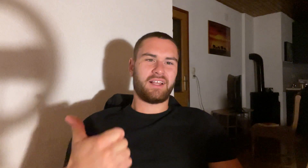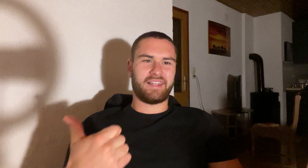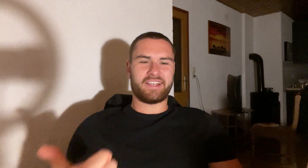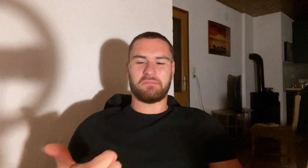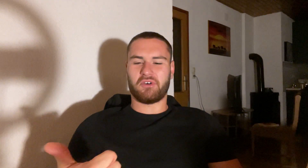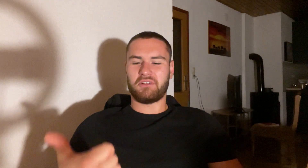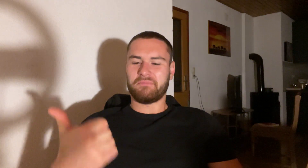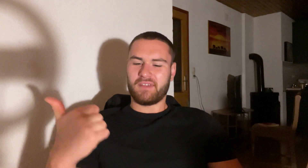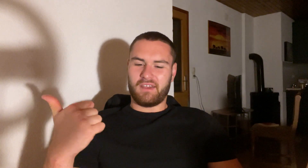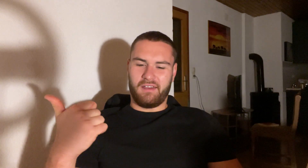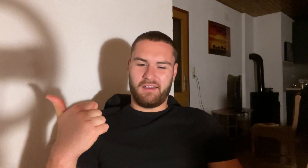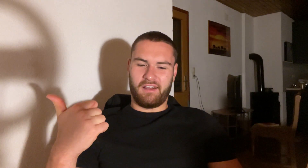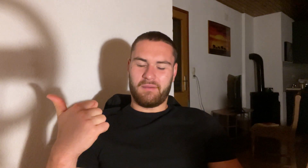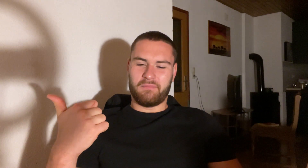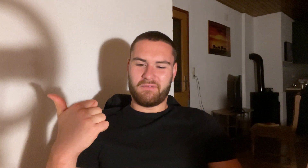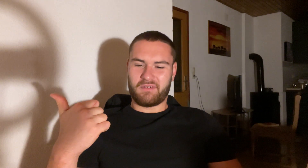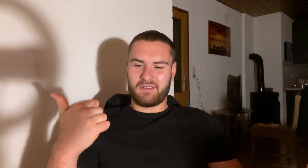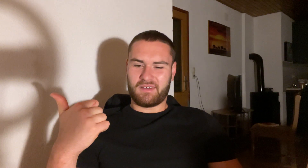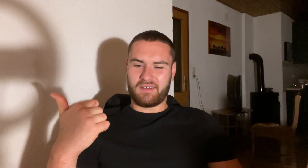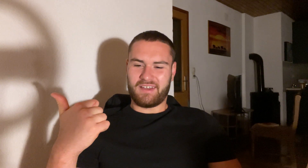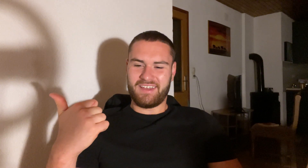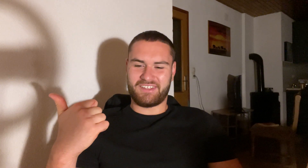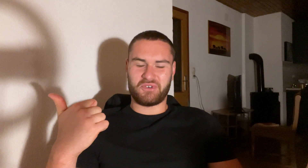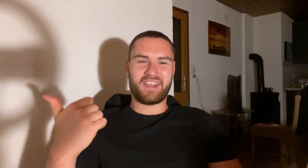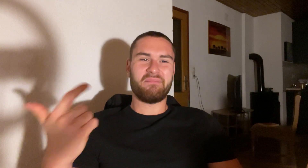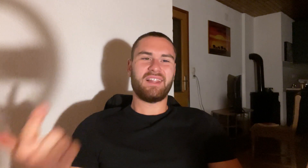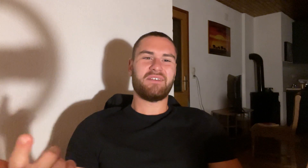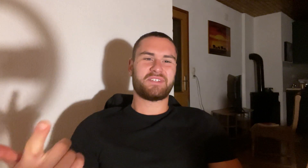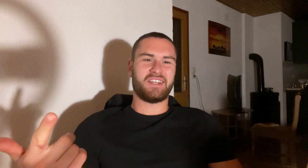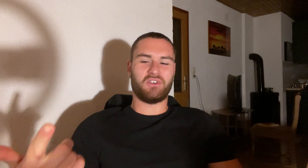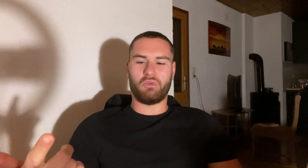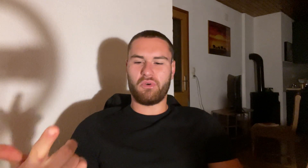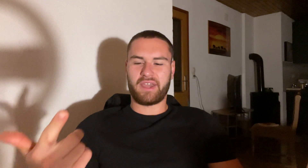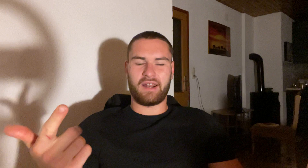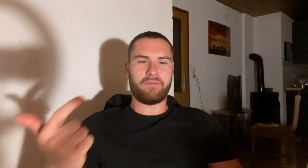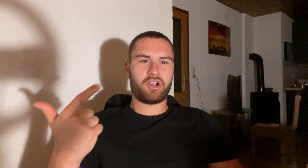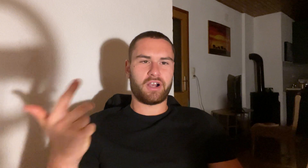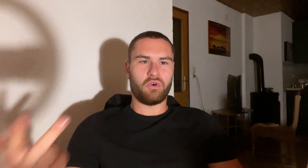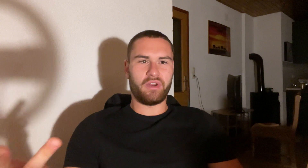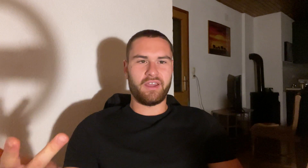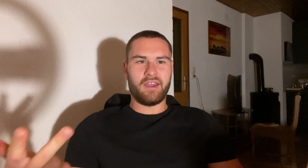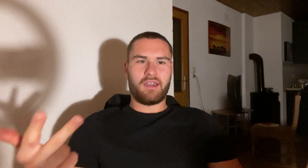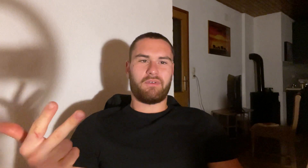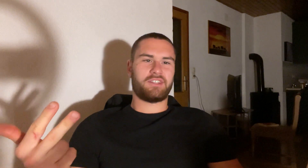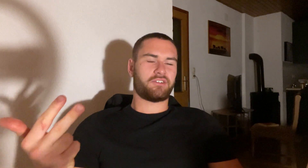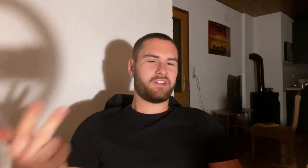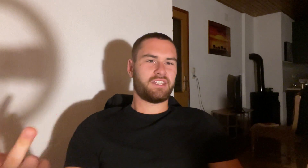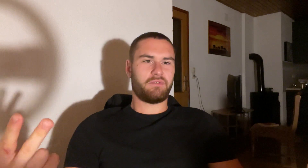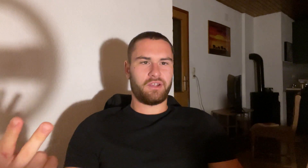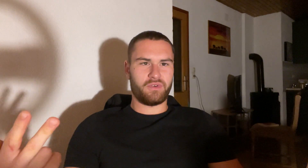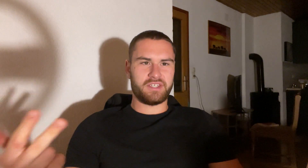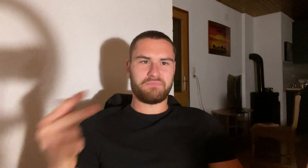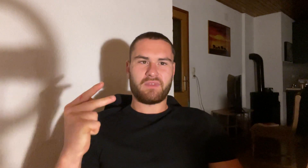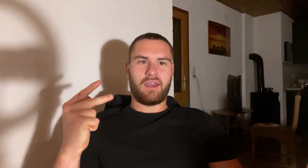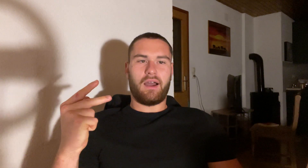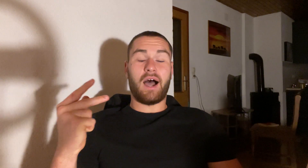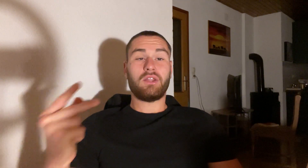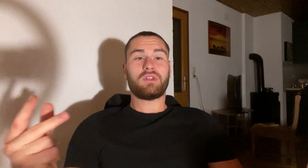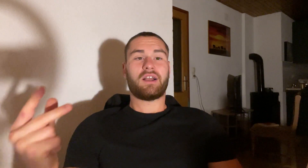glass bottle. I'm tracking my lifts in a notebook and I'm wearing a hoodie while it's 37 degrees. I look like